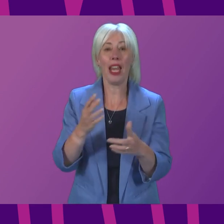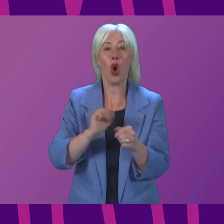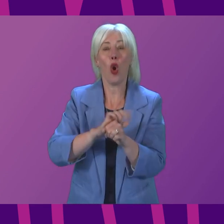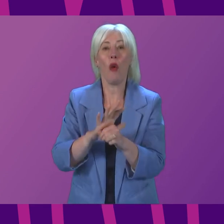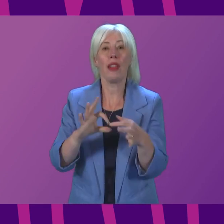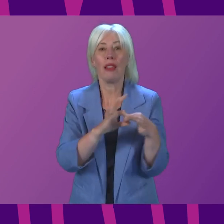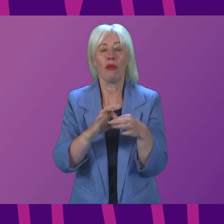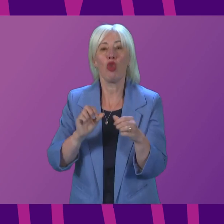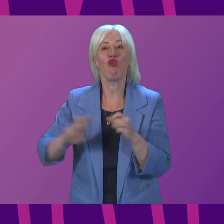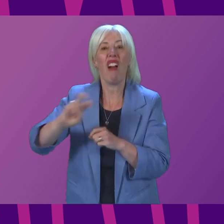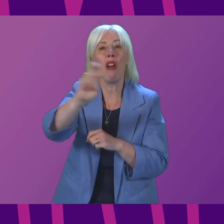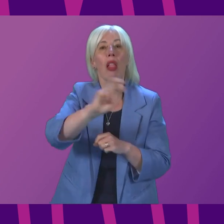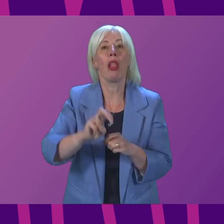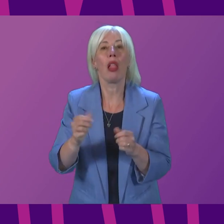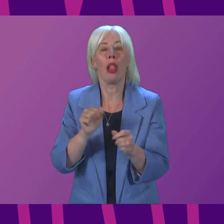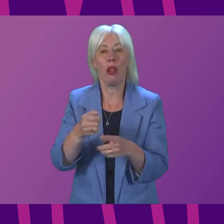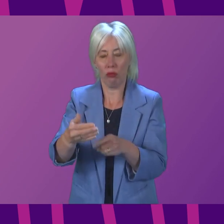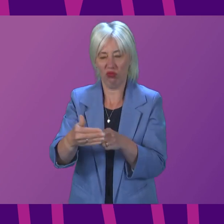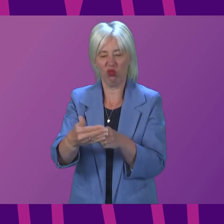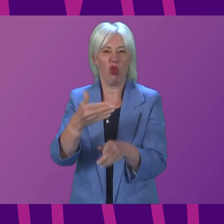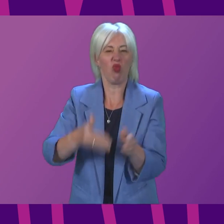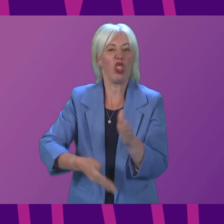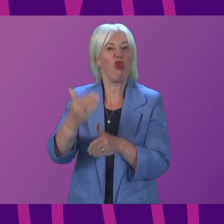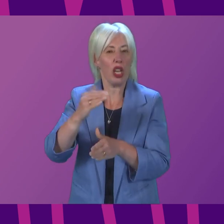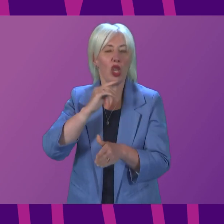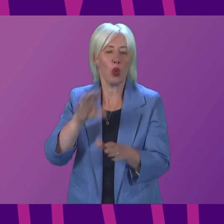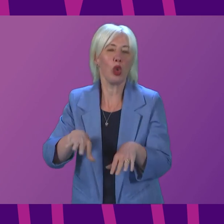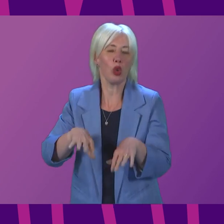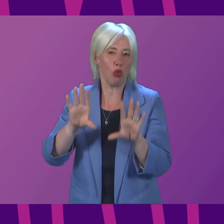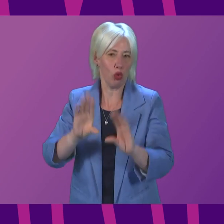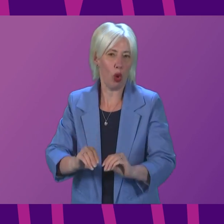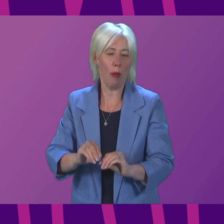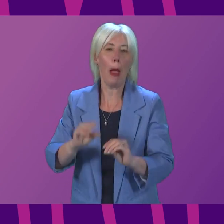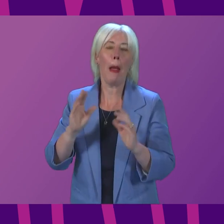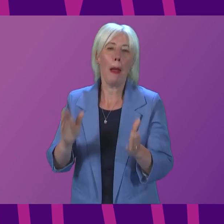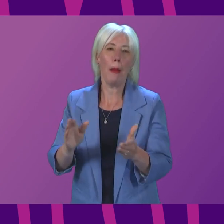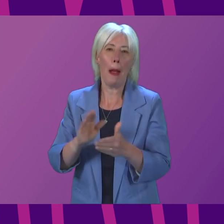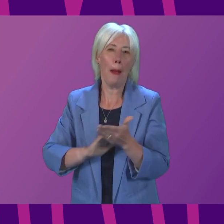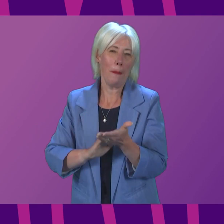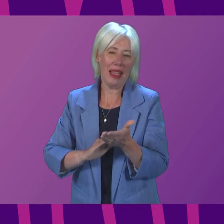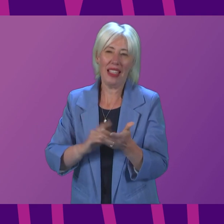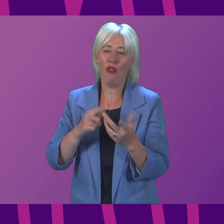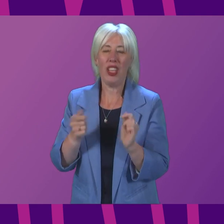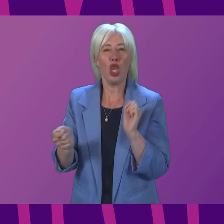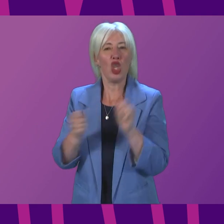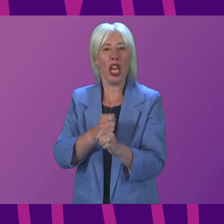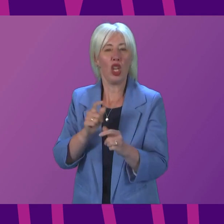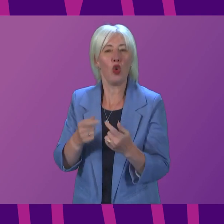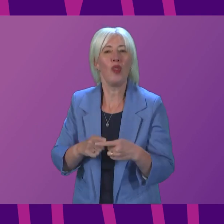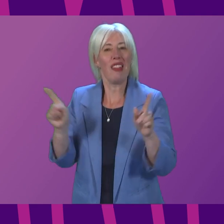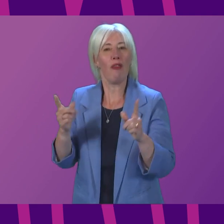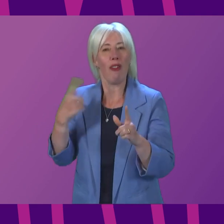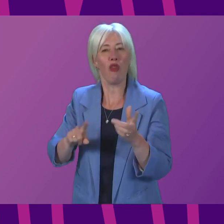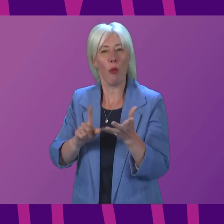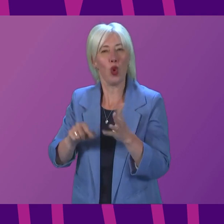restrictions will be lifted. While we do have some concerns about this, UK travel patterns mean that diverging from the rest of the UK would cause